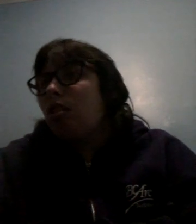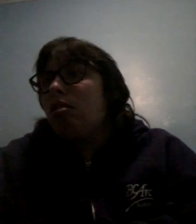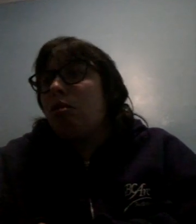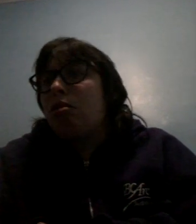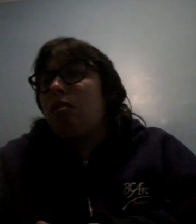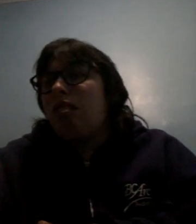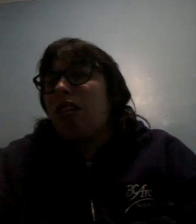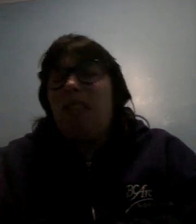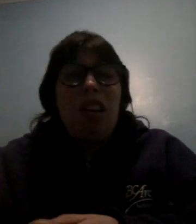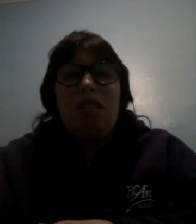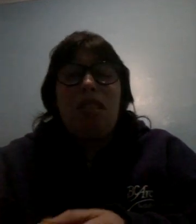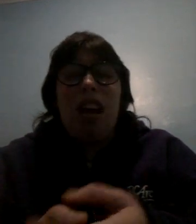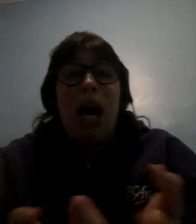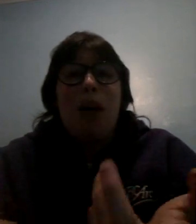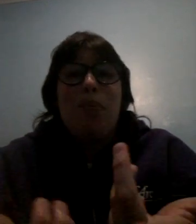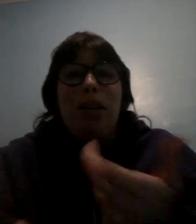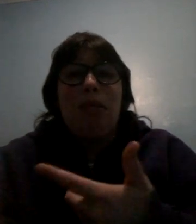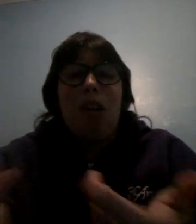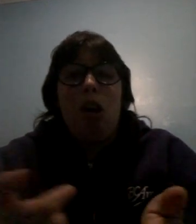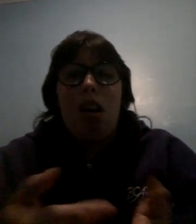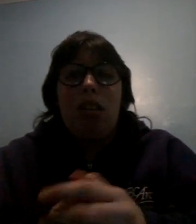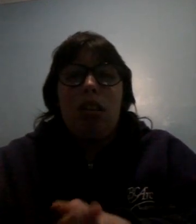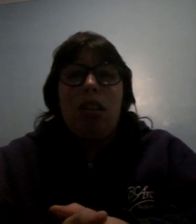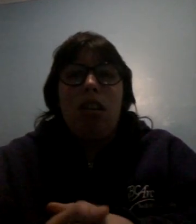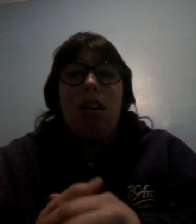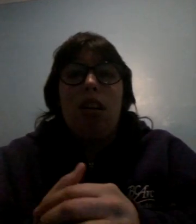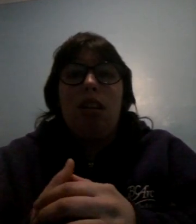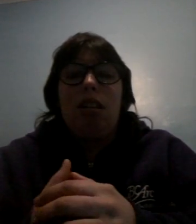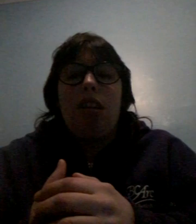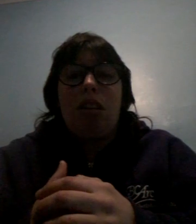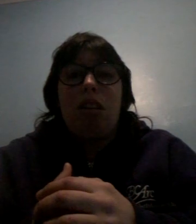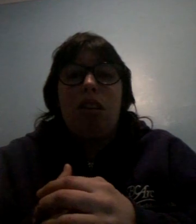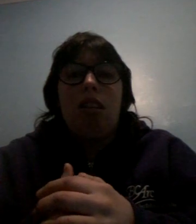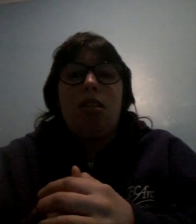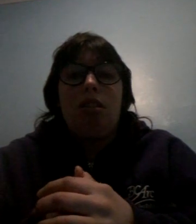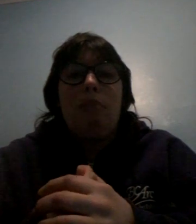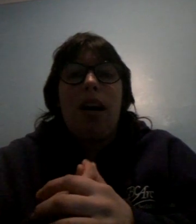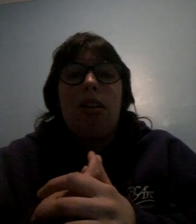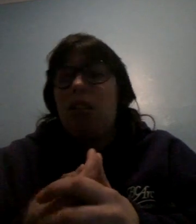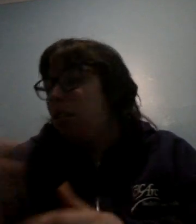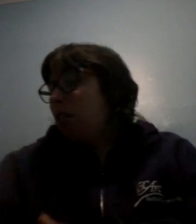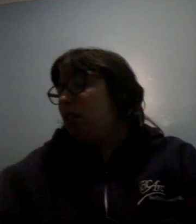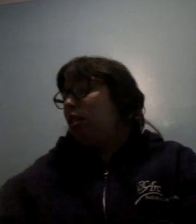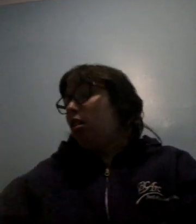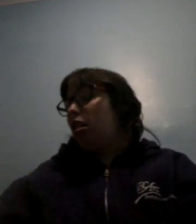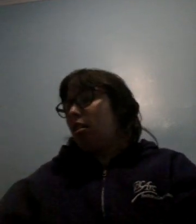so like whenever I'm on my feet a lot it hurts like really bad and